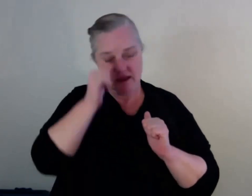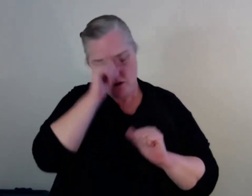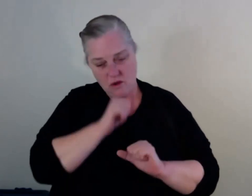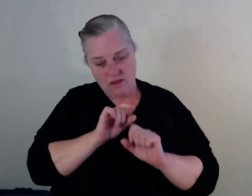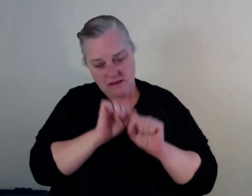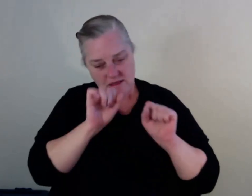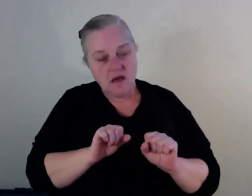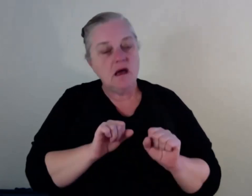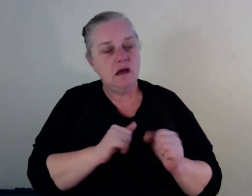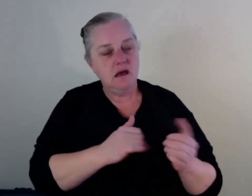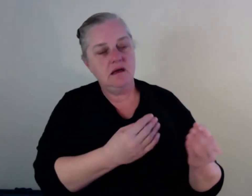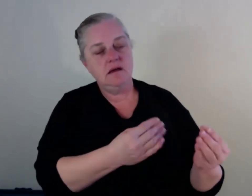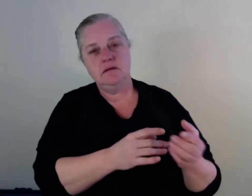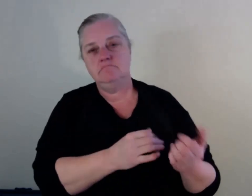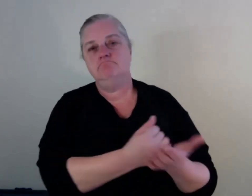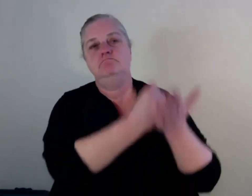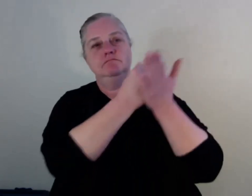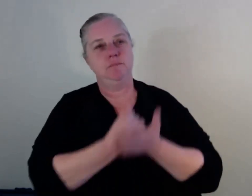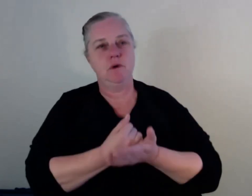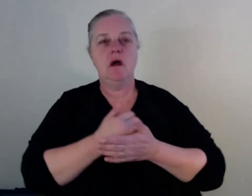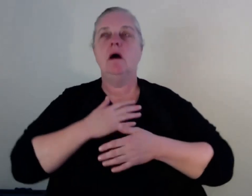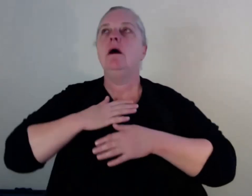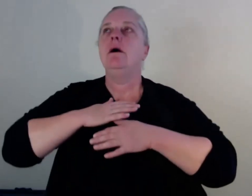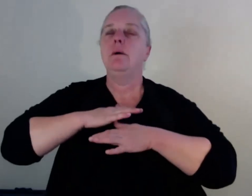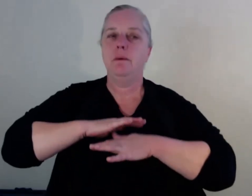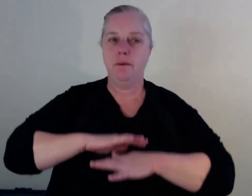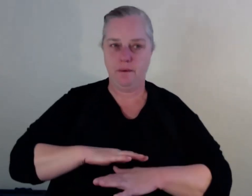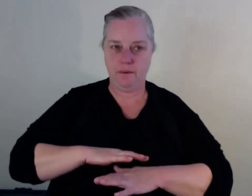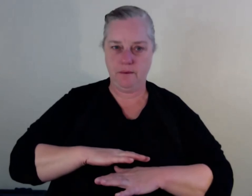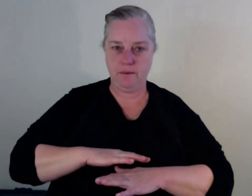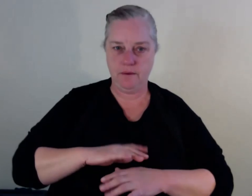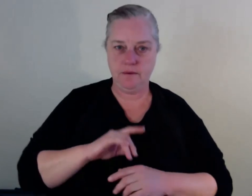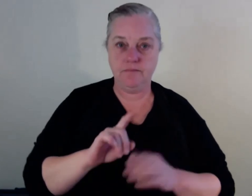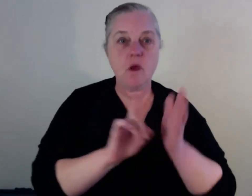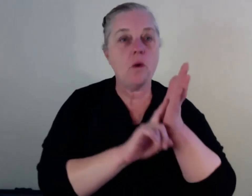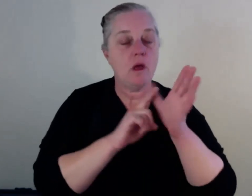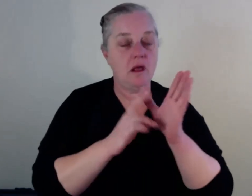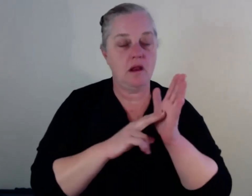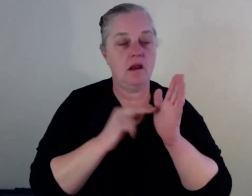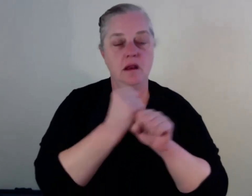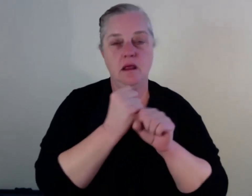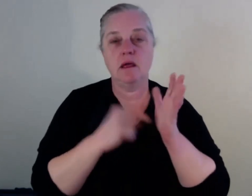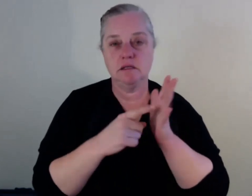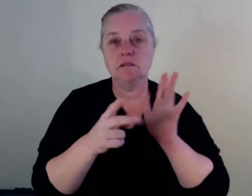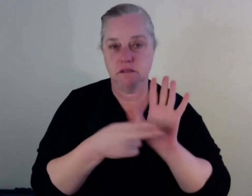facilities now, specifically Langton. They have peer support workers there. I think